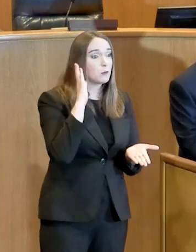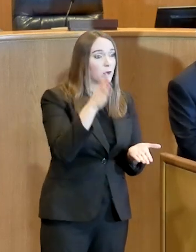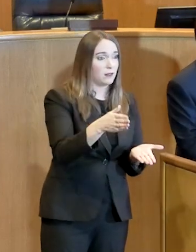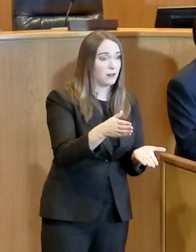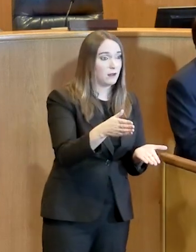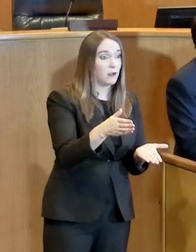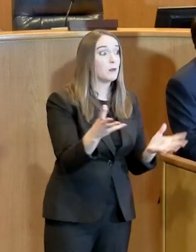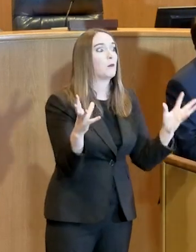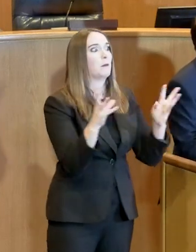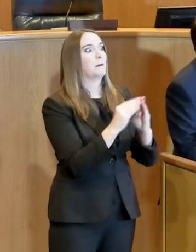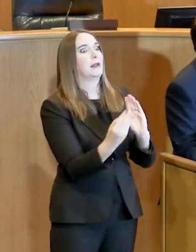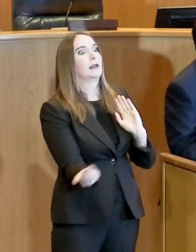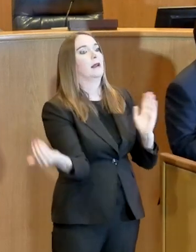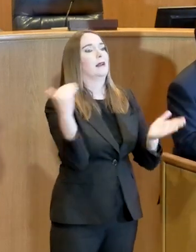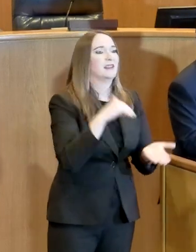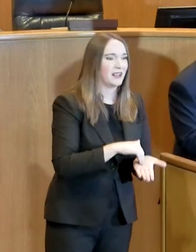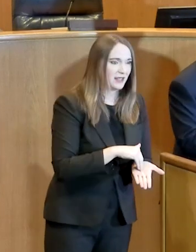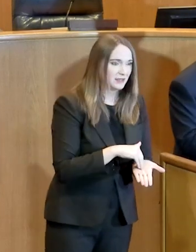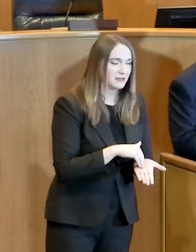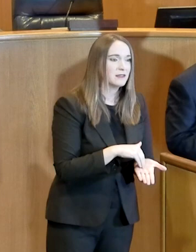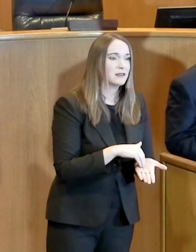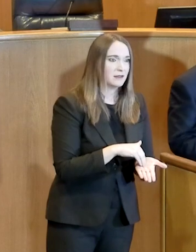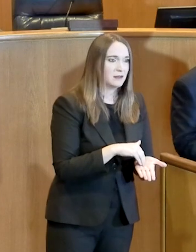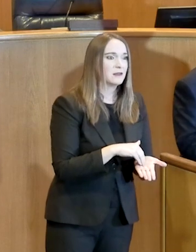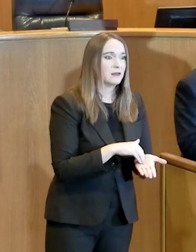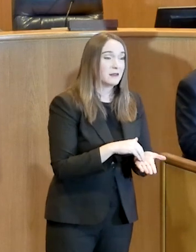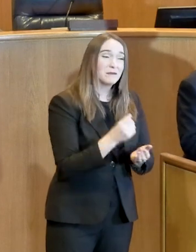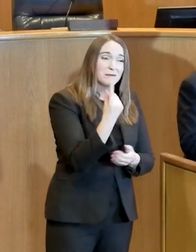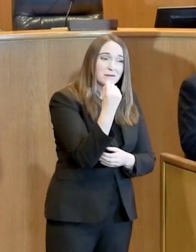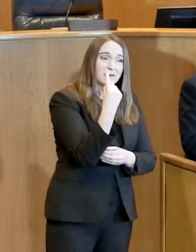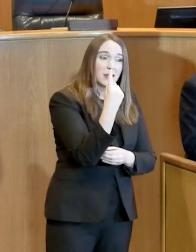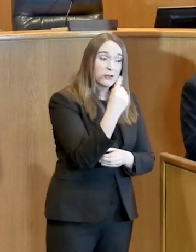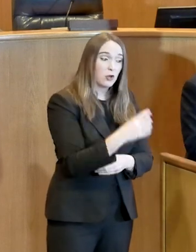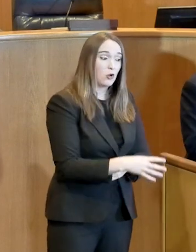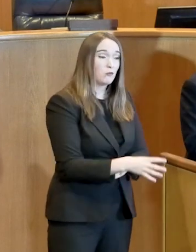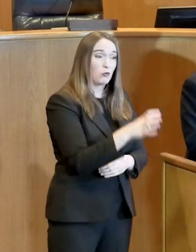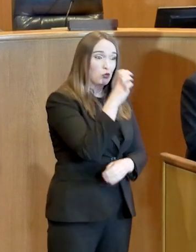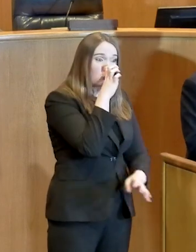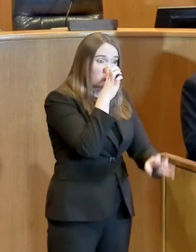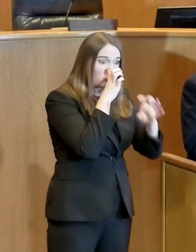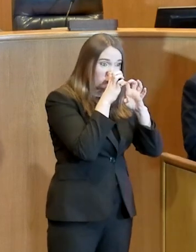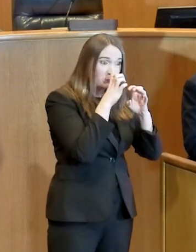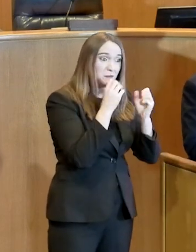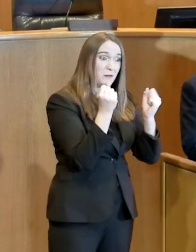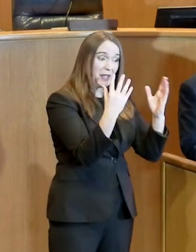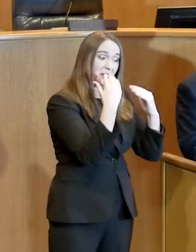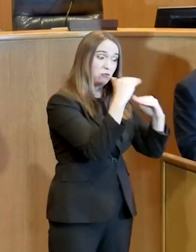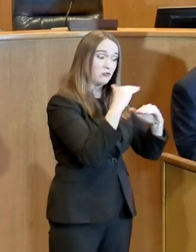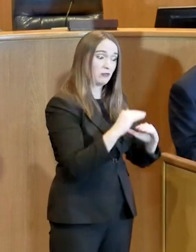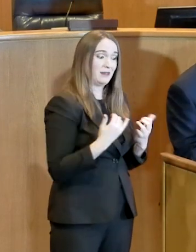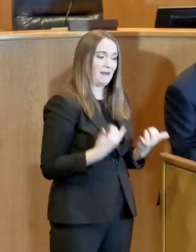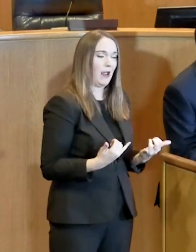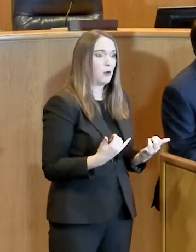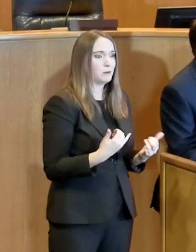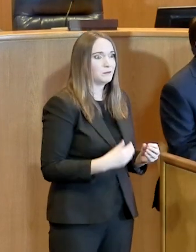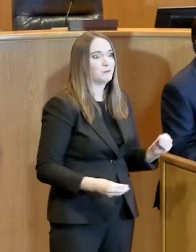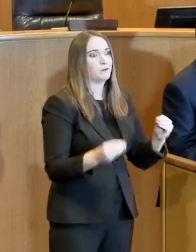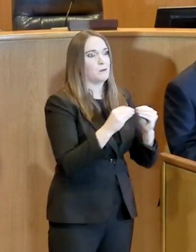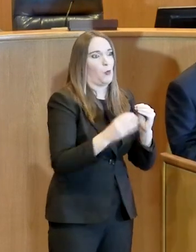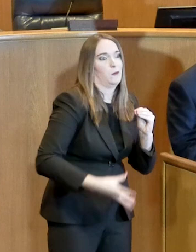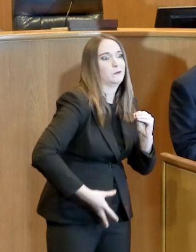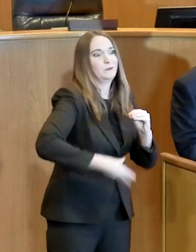back again, and we will have more restrictions that will be there. And I have no doubt we may be meeting tomorrow,